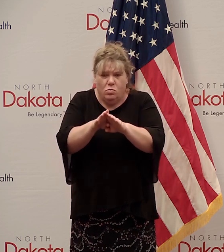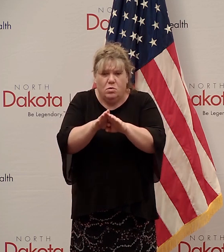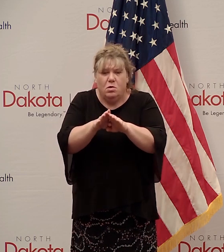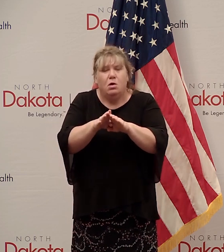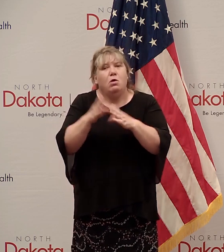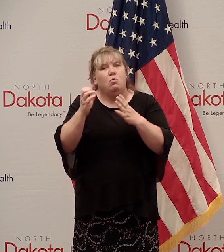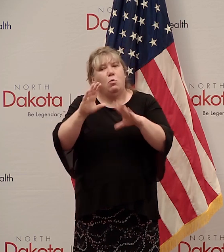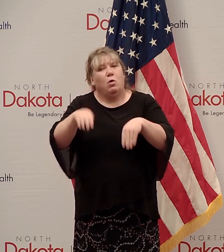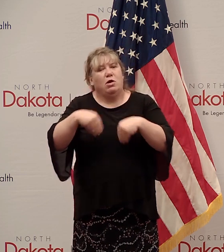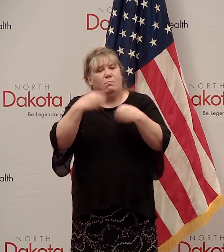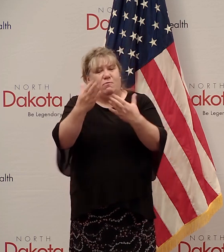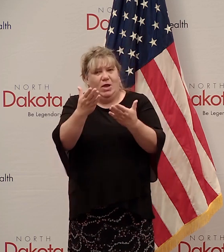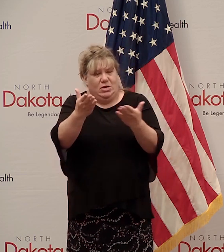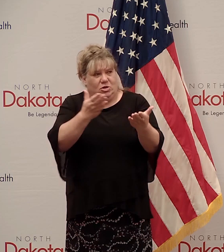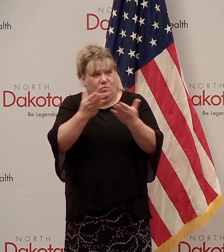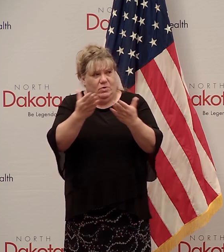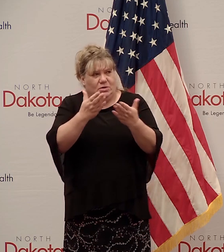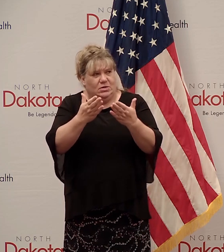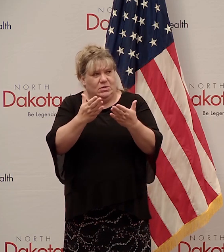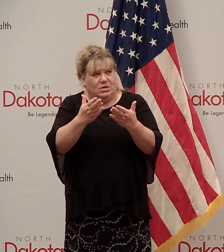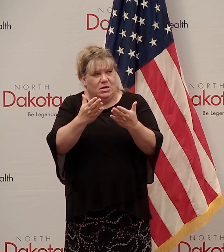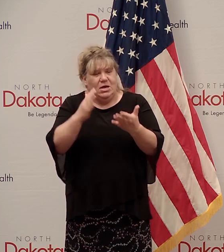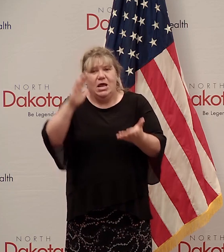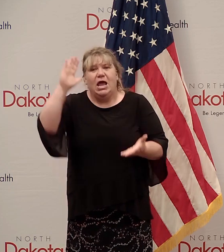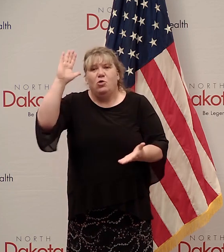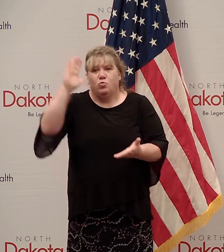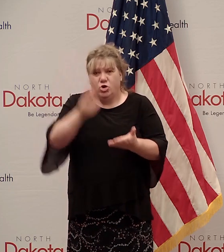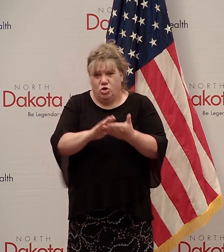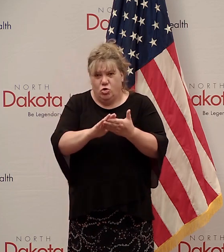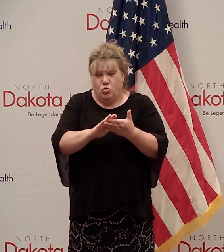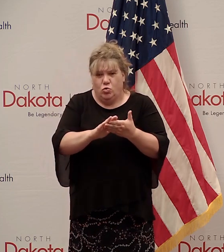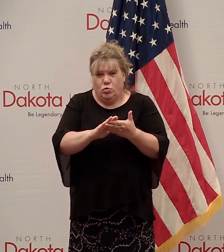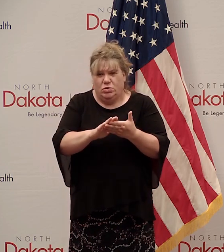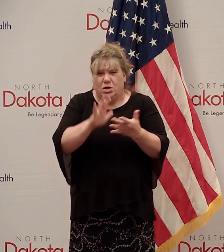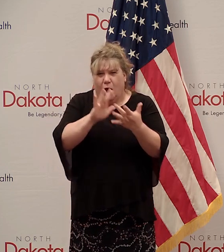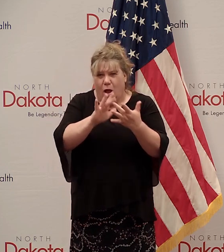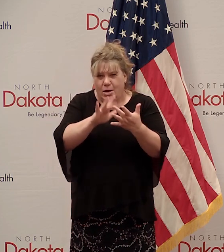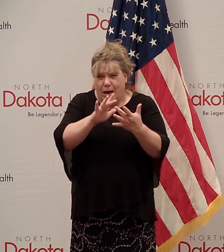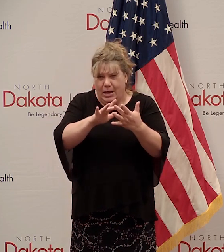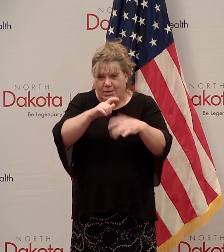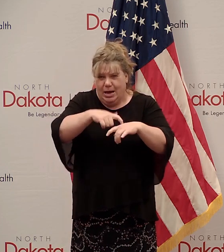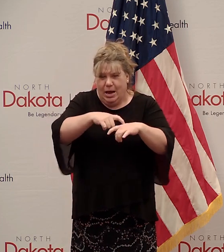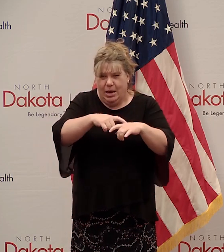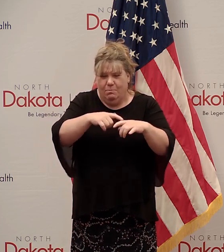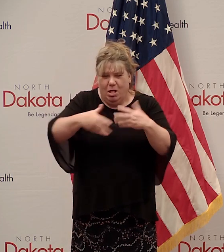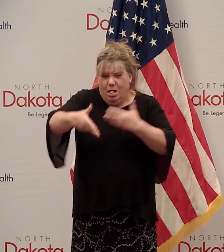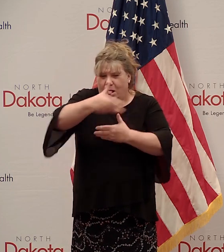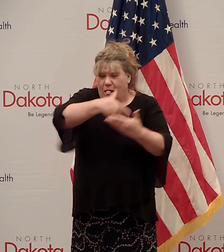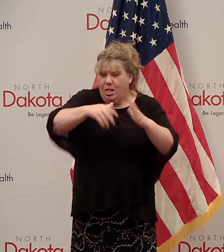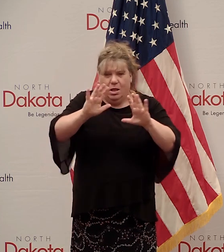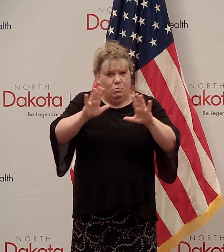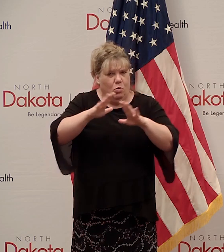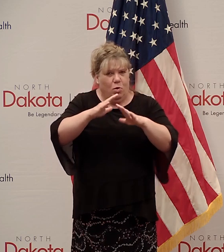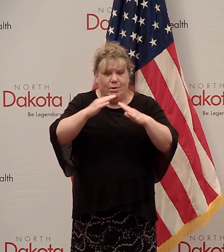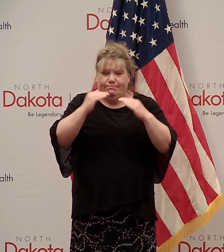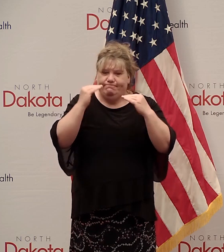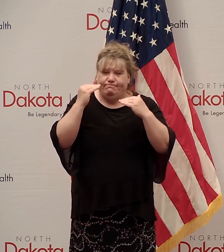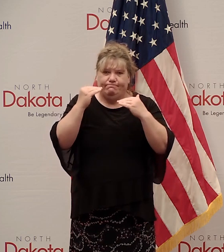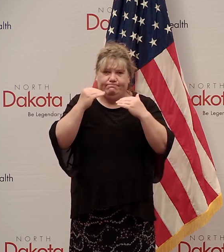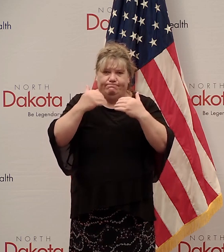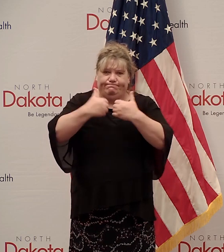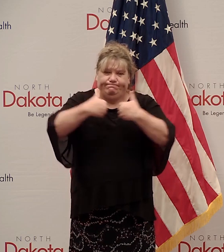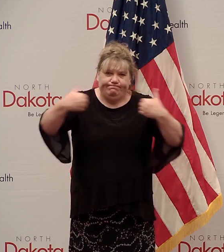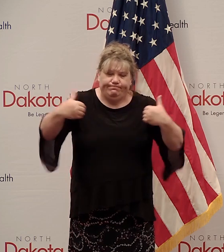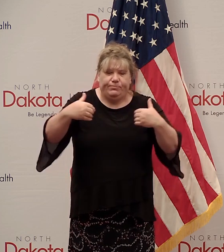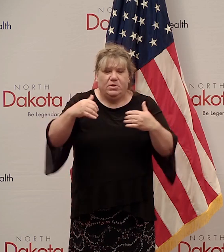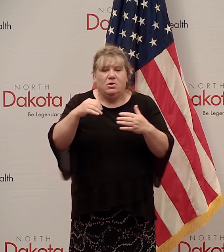provide those services and reduce the amount of transmissible contact time. And so we'll again, that'll be one of the dials that we